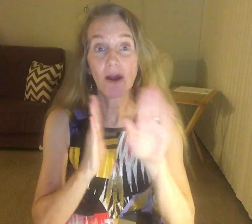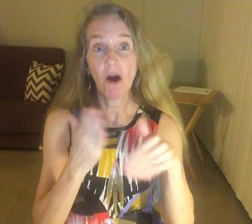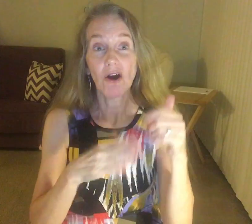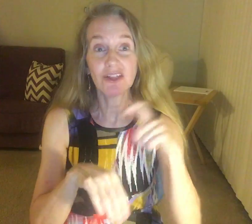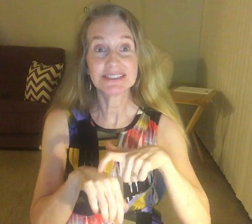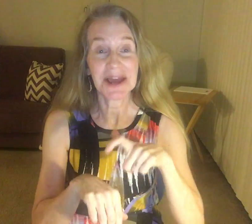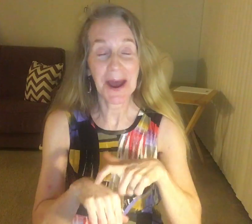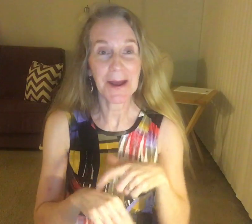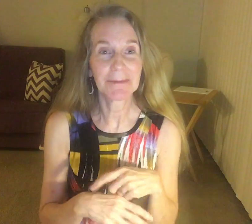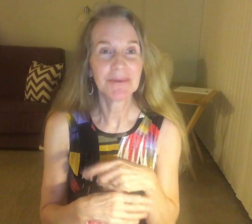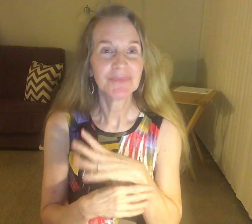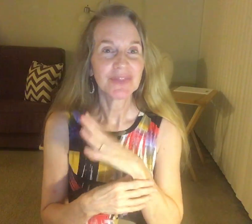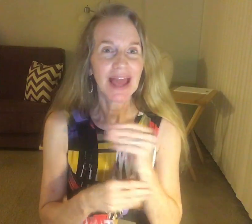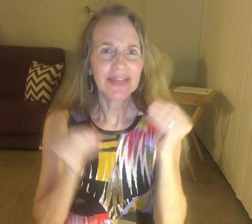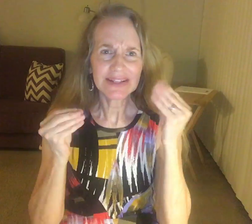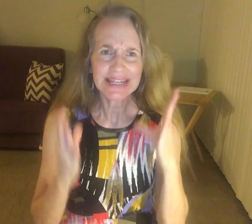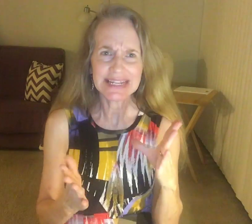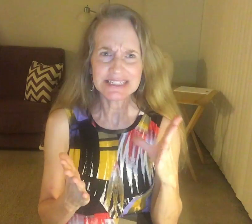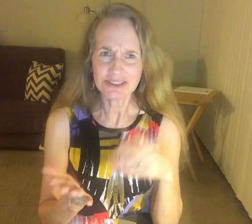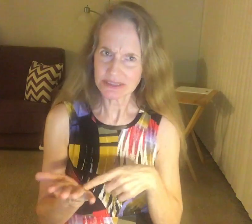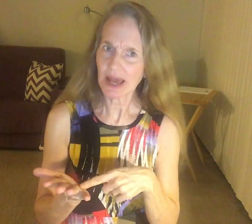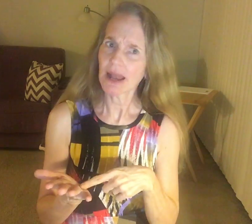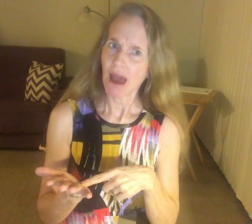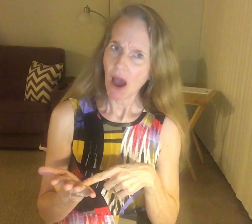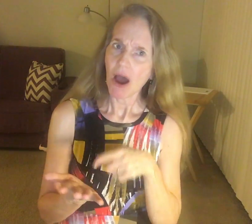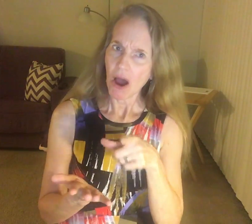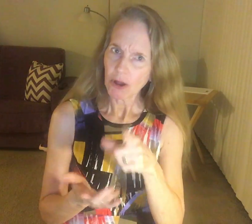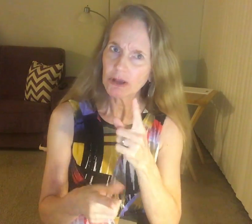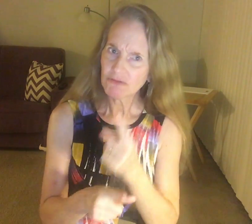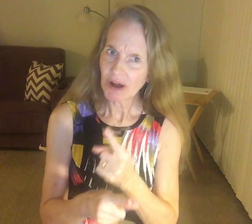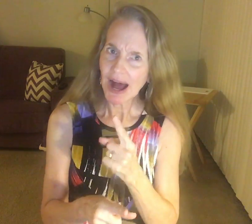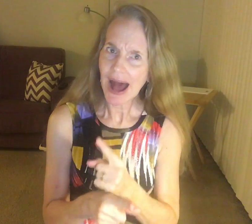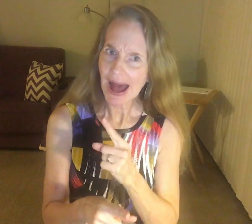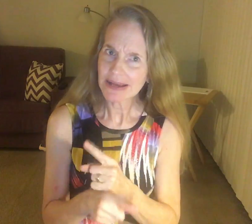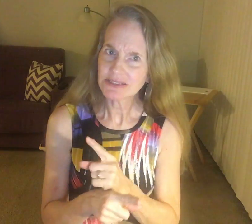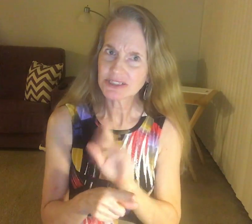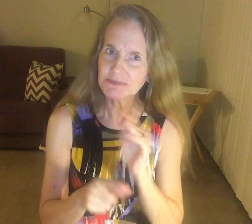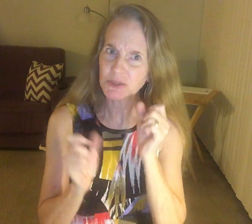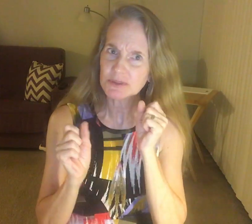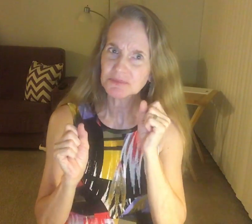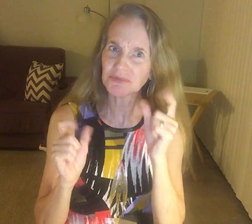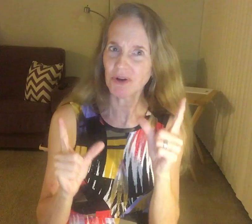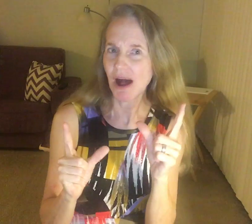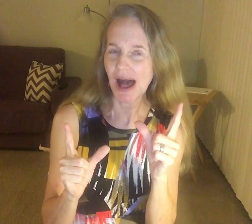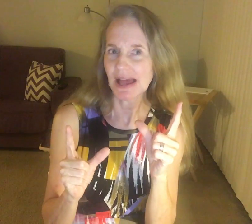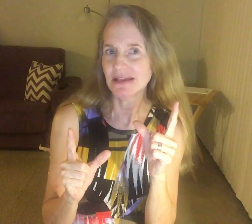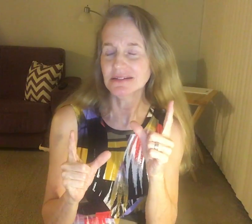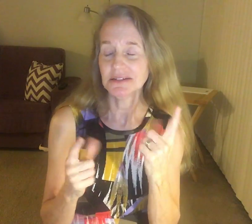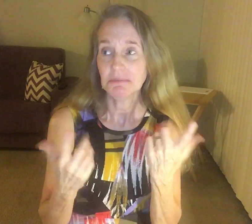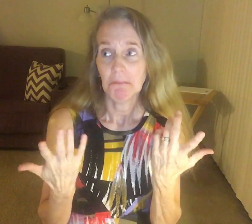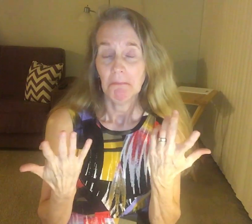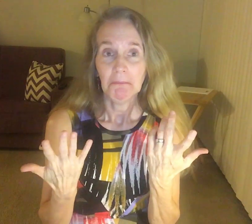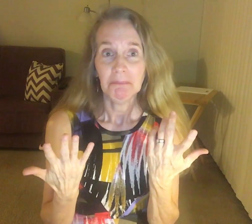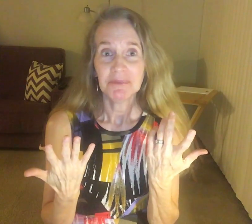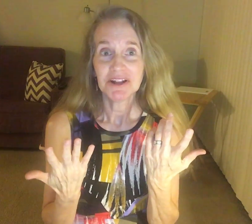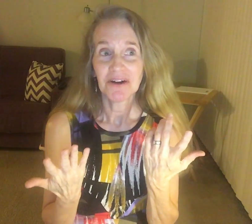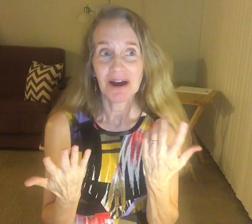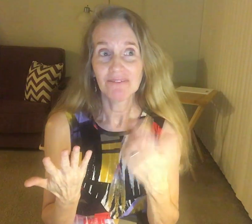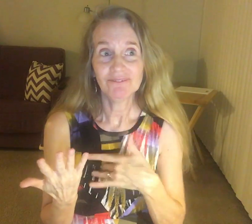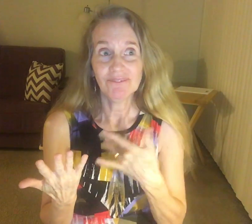all the time. And the teacher said, why should you try it? You know, I